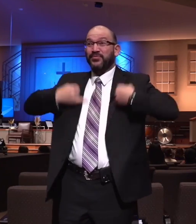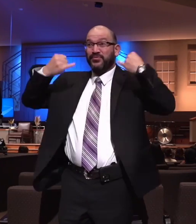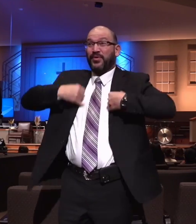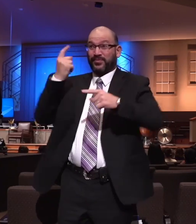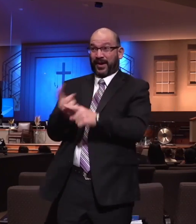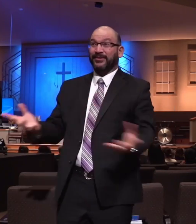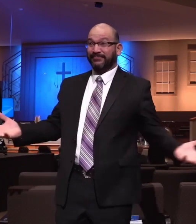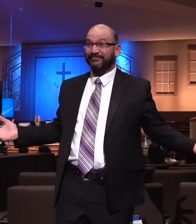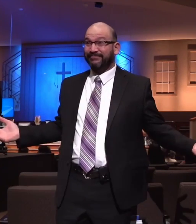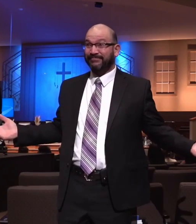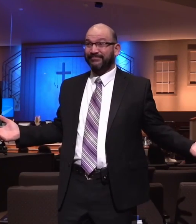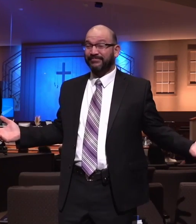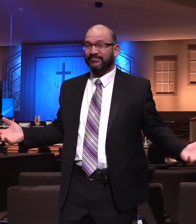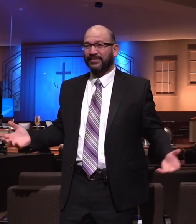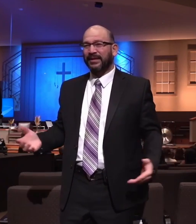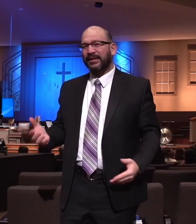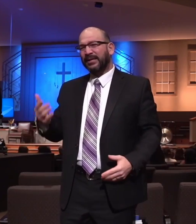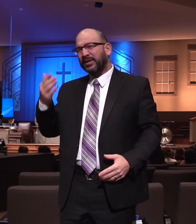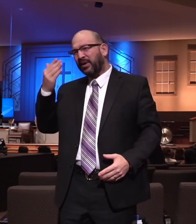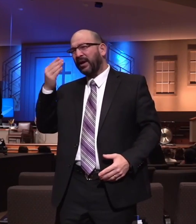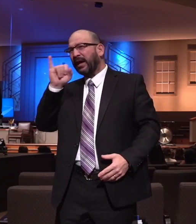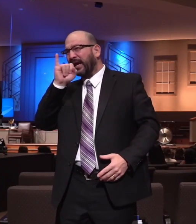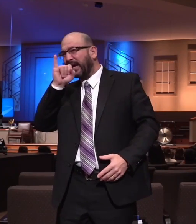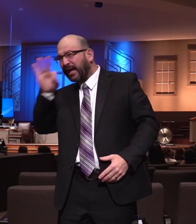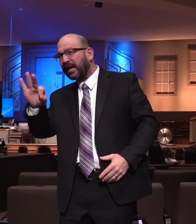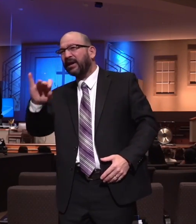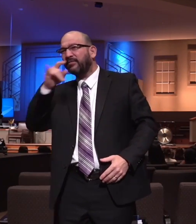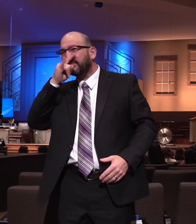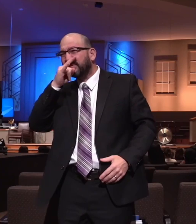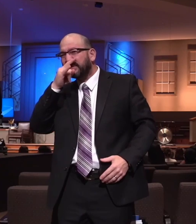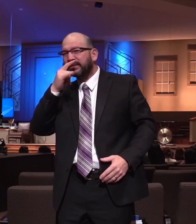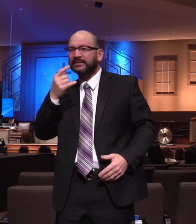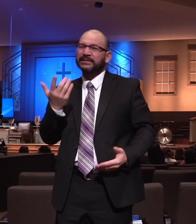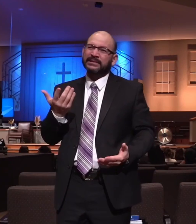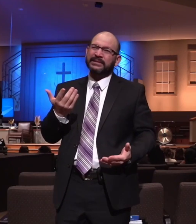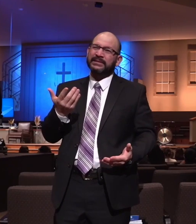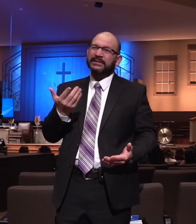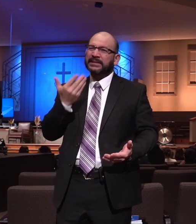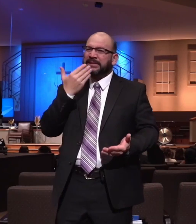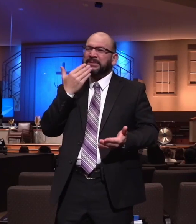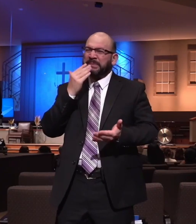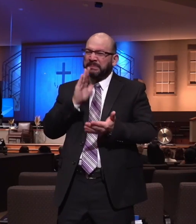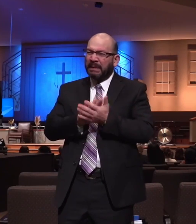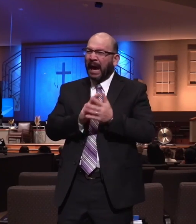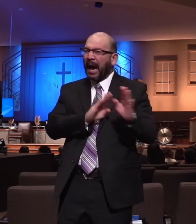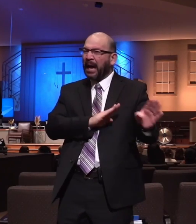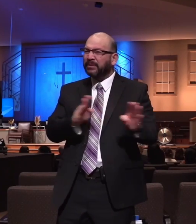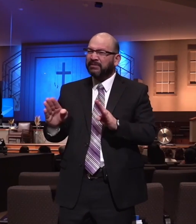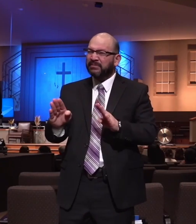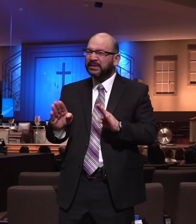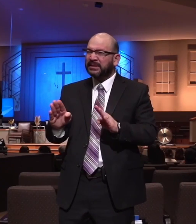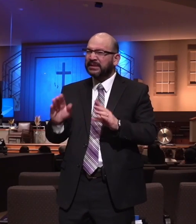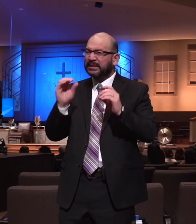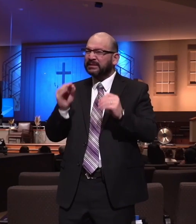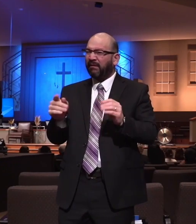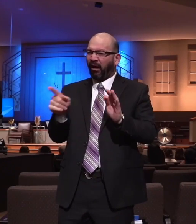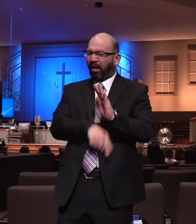I mean, it's a bummer when your child gets a note home from school that he wasn't acting too well. And, but it's always a blessing